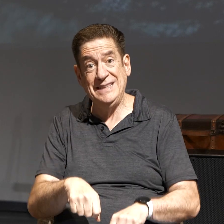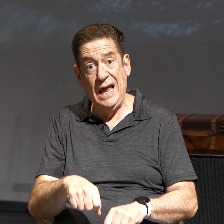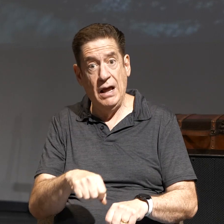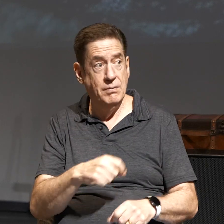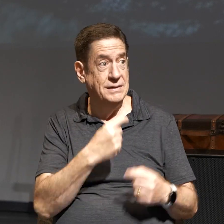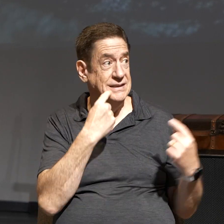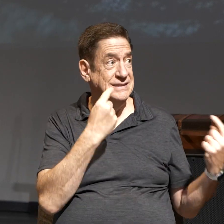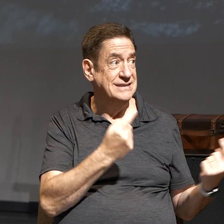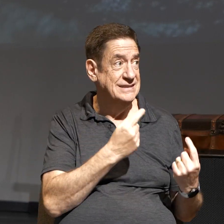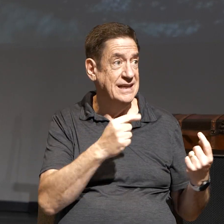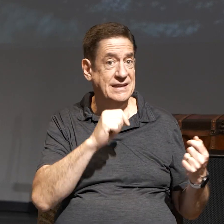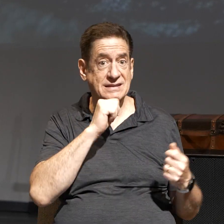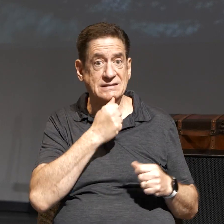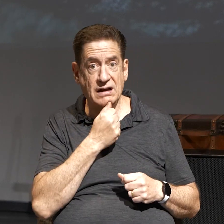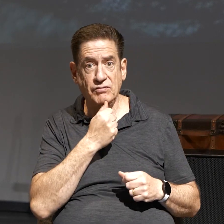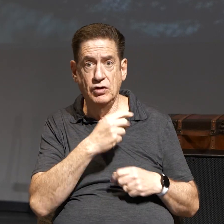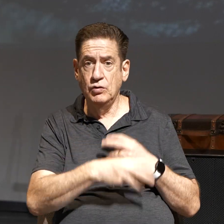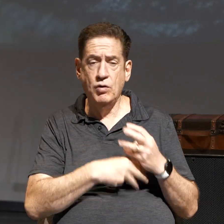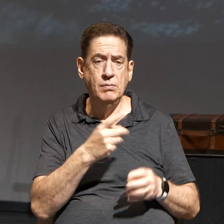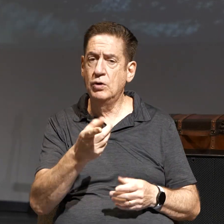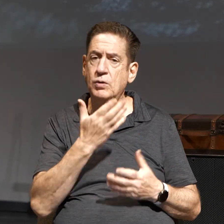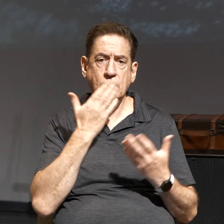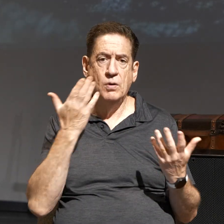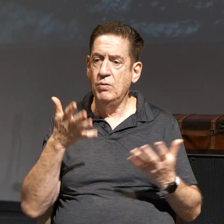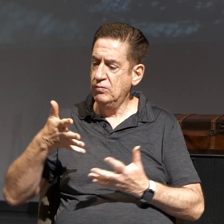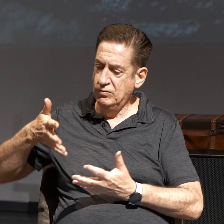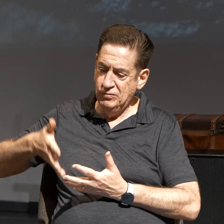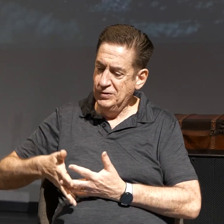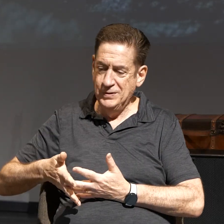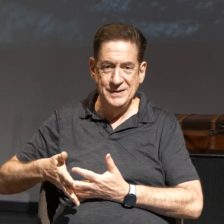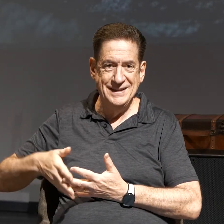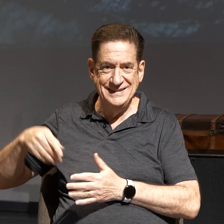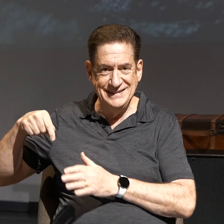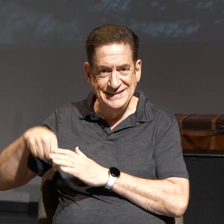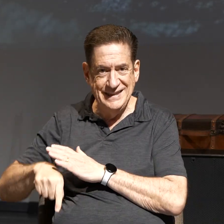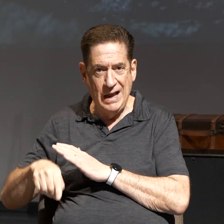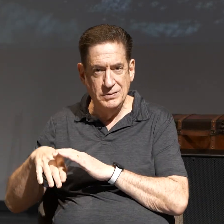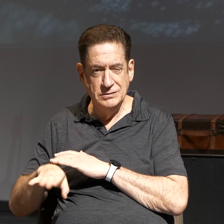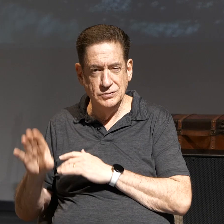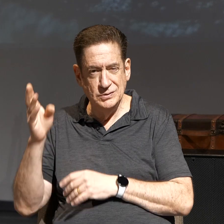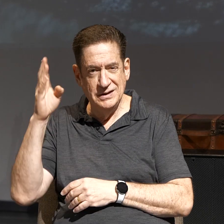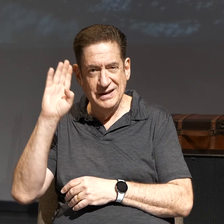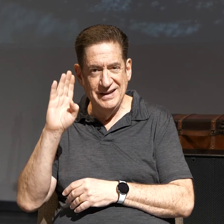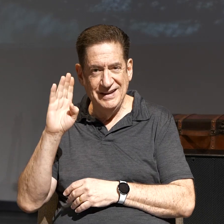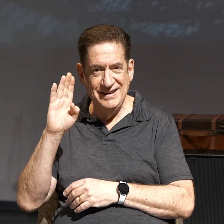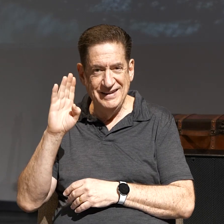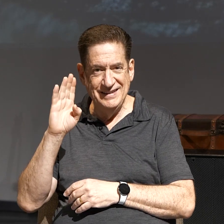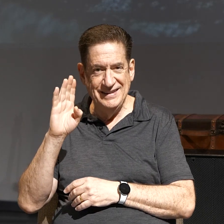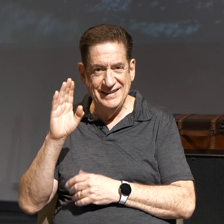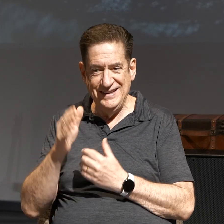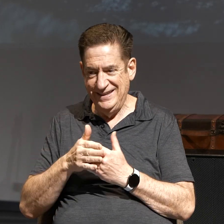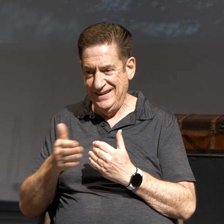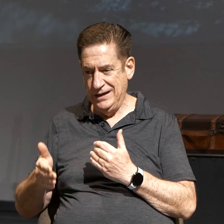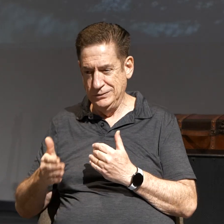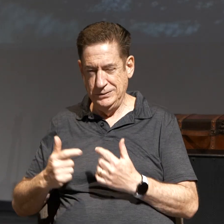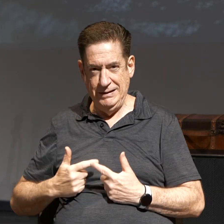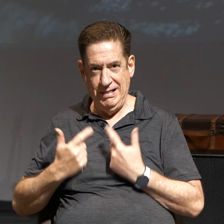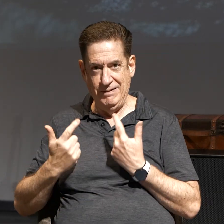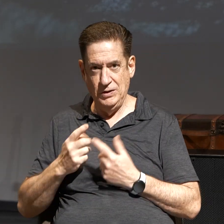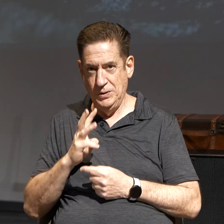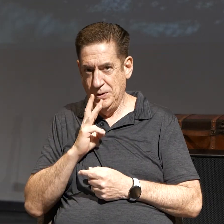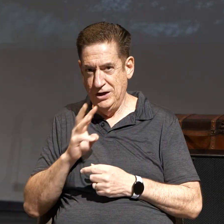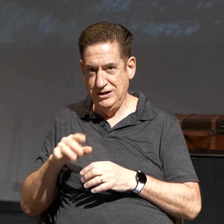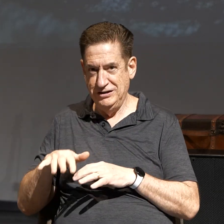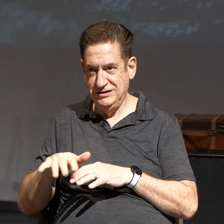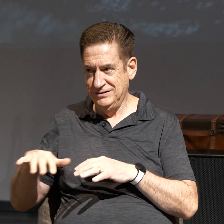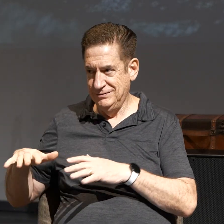the sin and suffering of this world, it's because you don't have a root system down into God next to living waters, all of what He